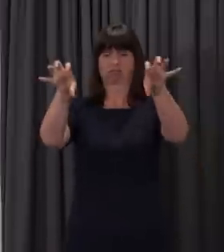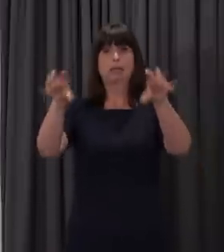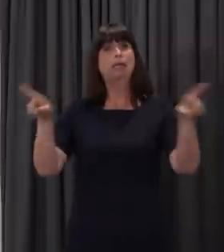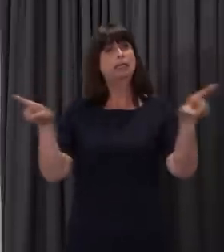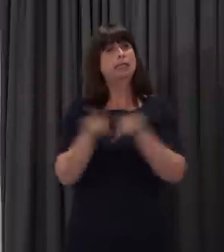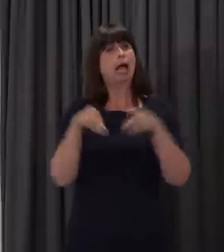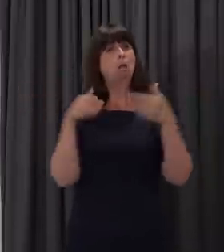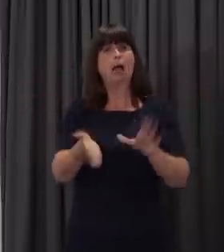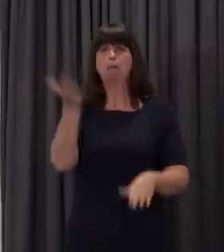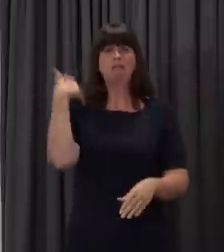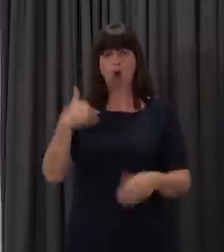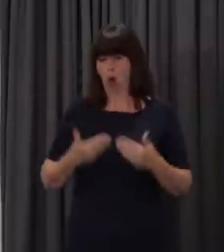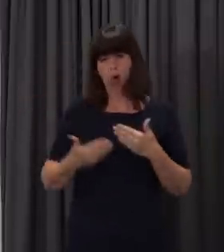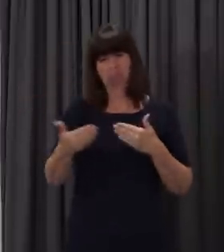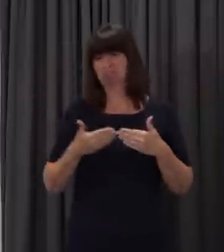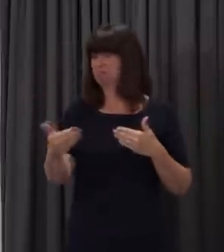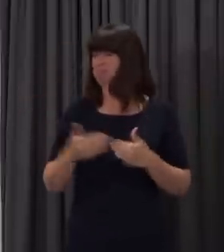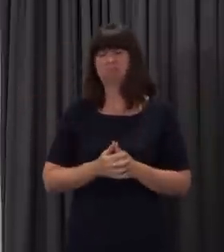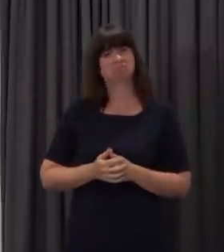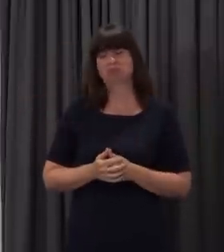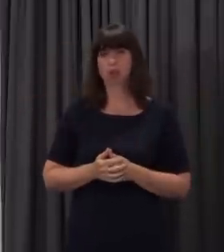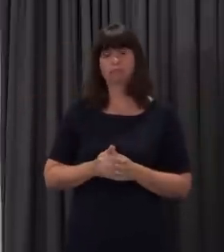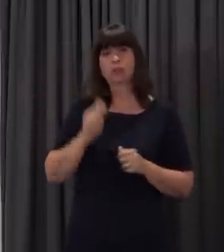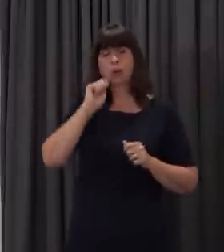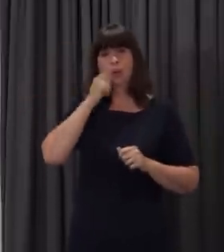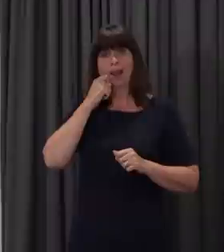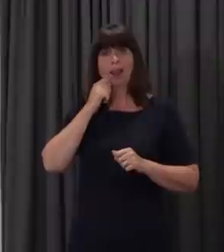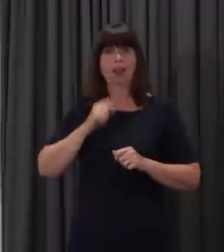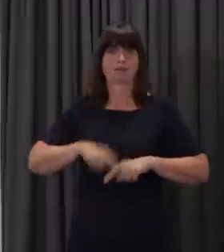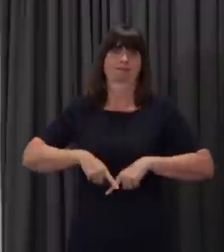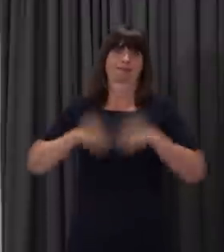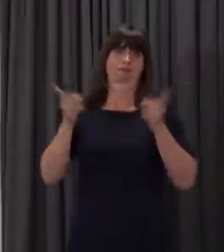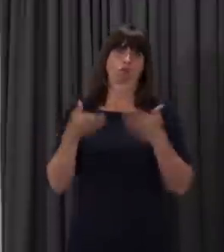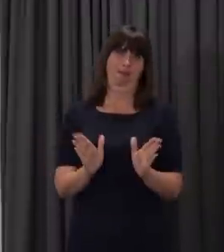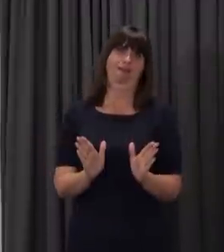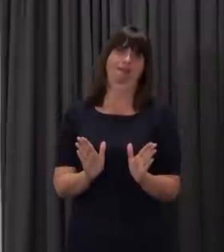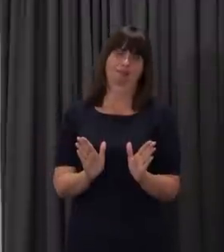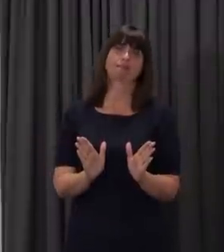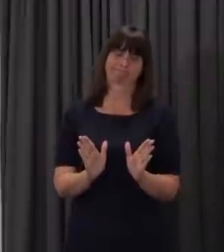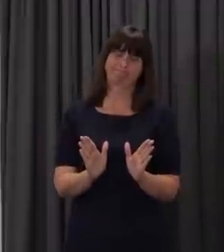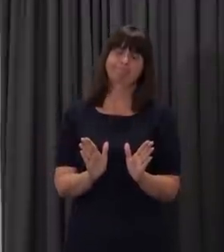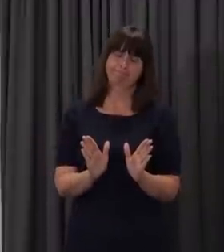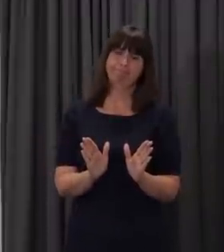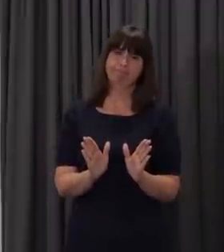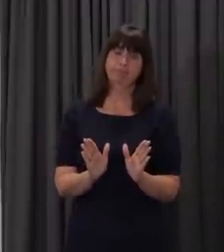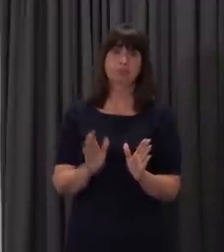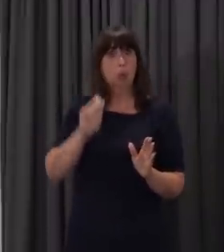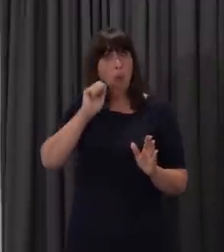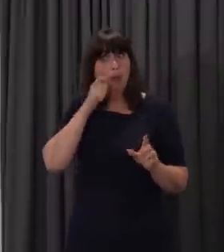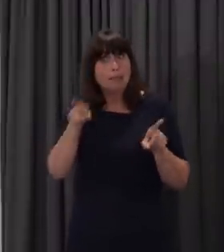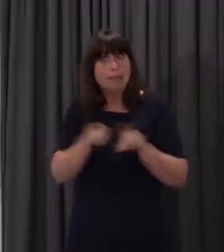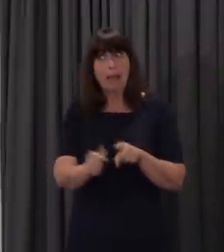don't want anybody to take away from the session this afternoon that we're going back to how things were in March.